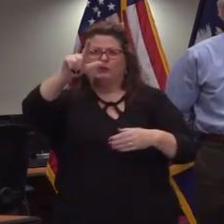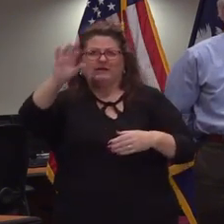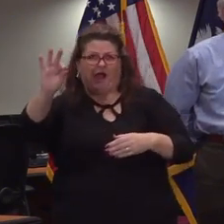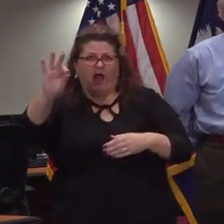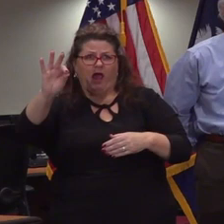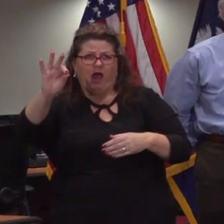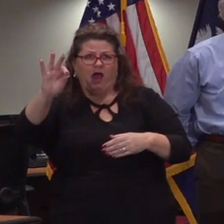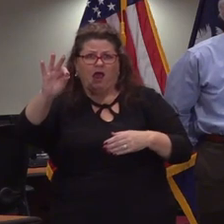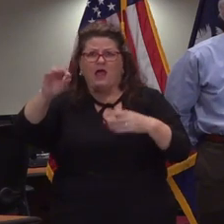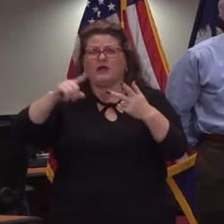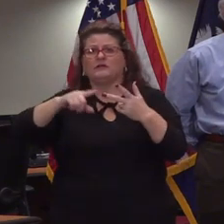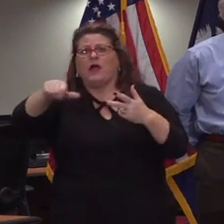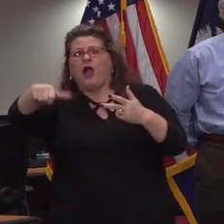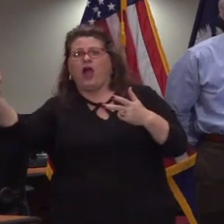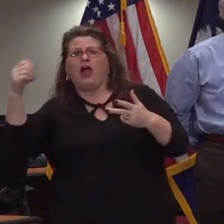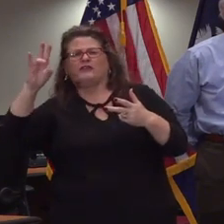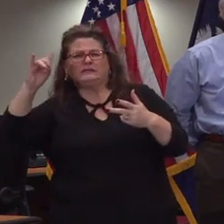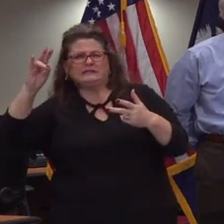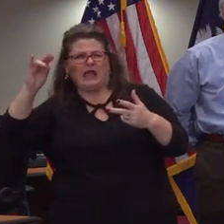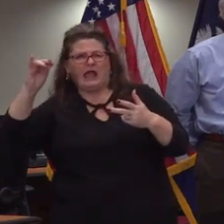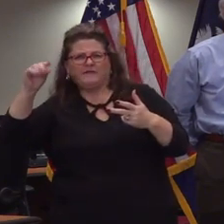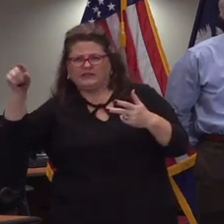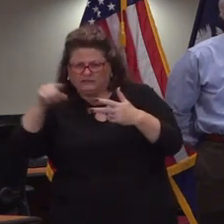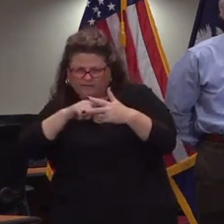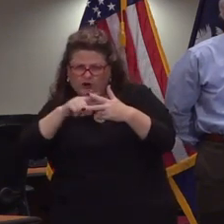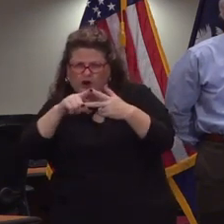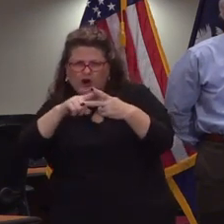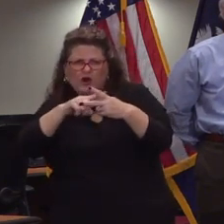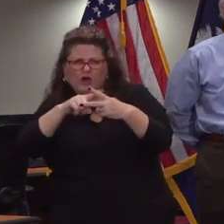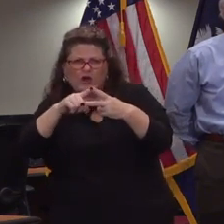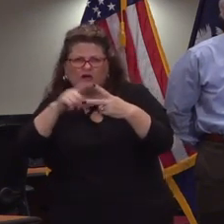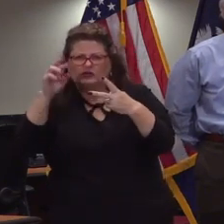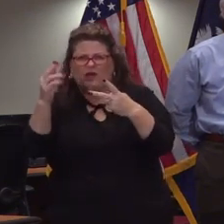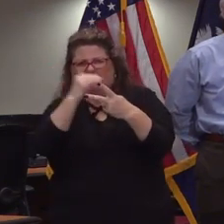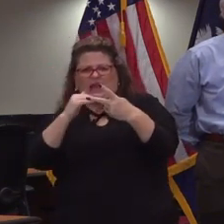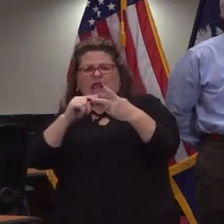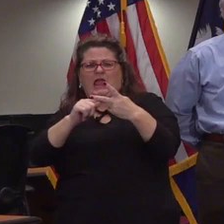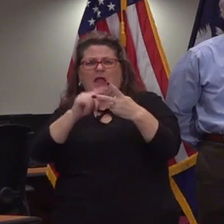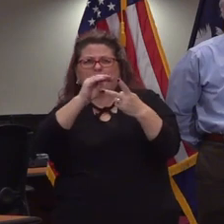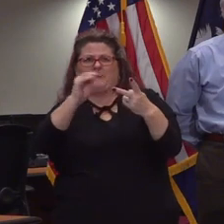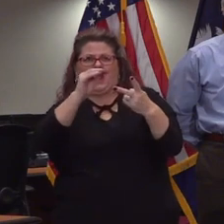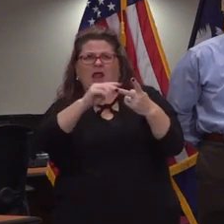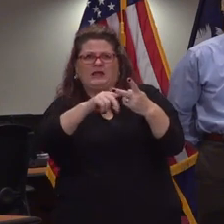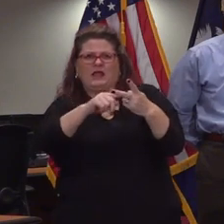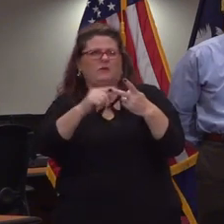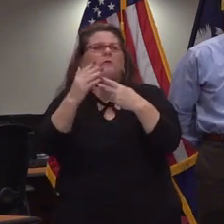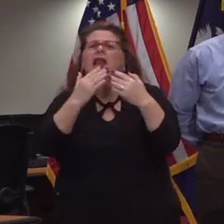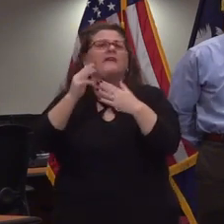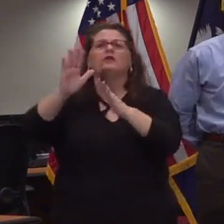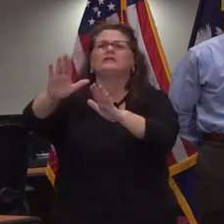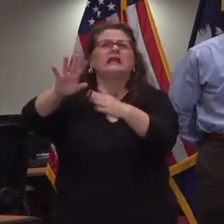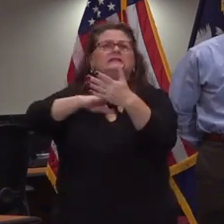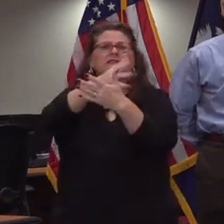70 uh in during that next first week or maybe that first next monday in june so whenever their regular calendar